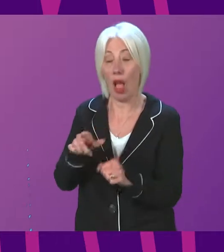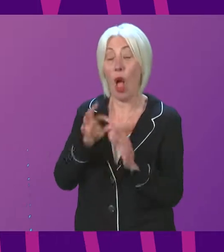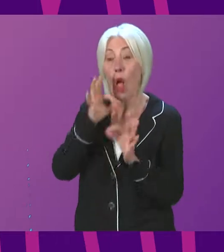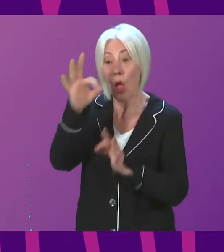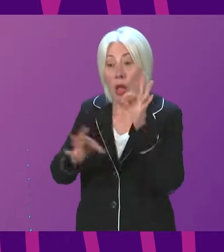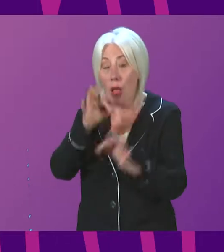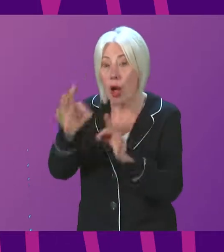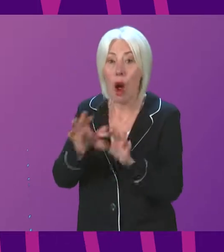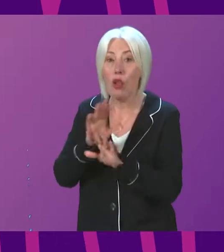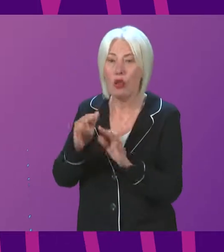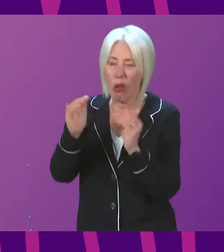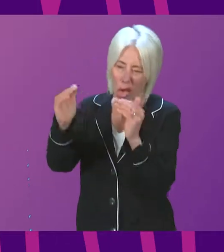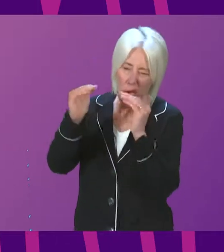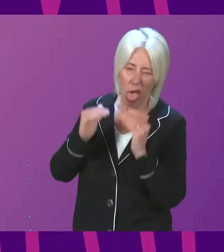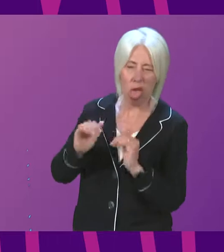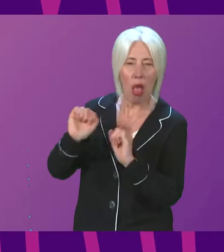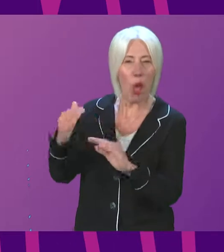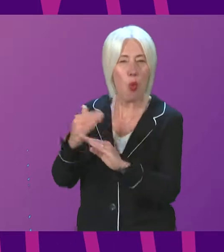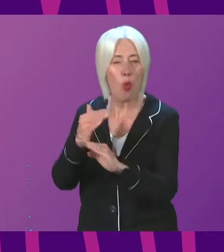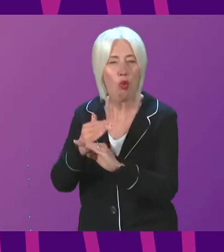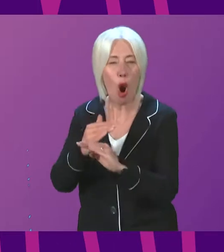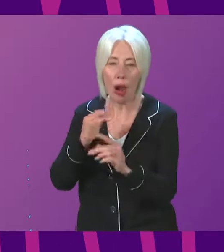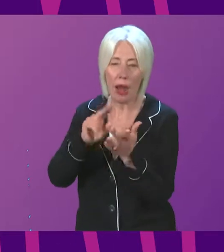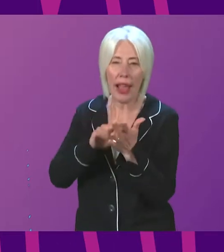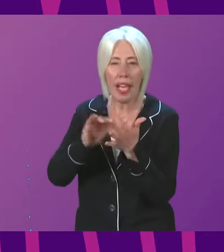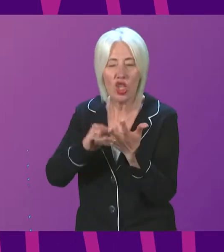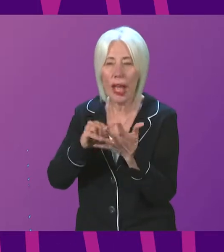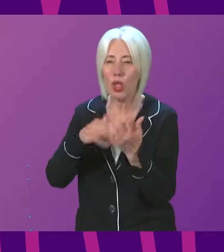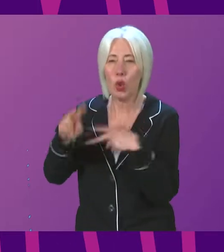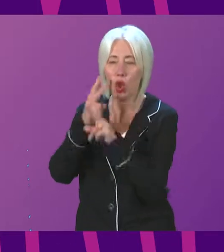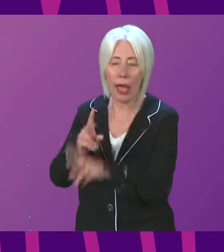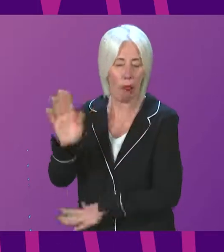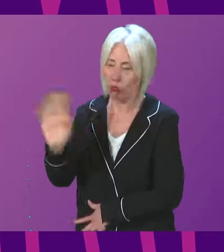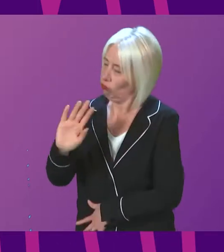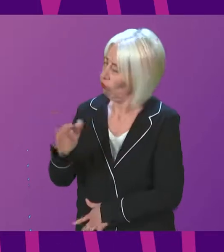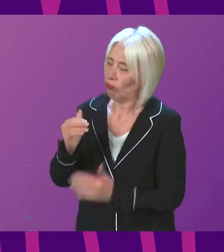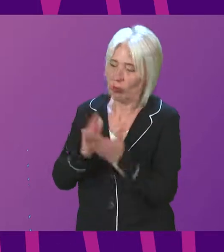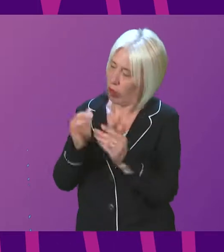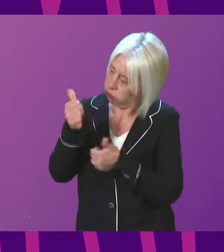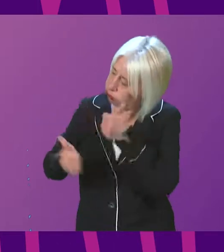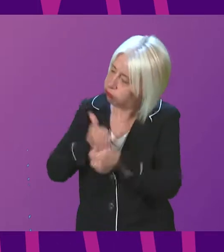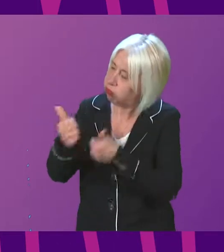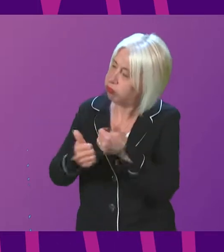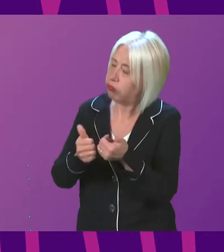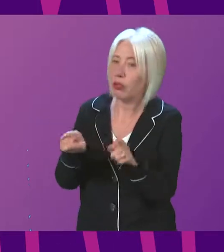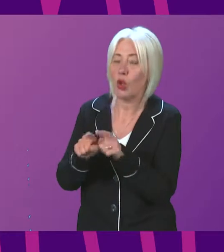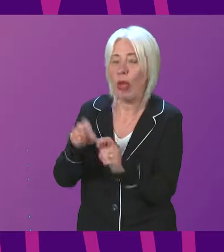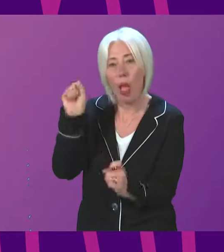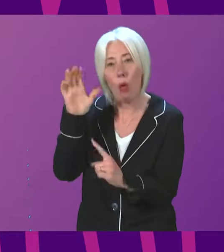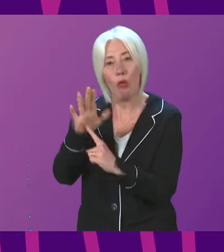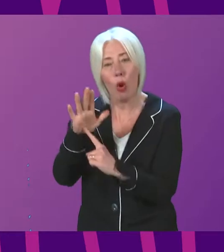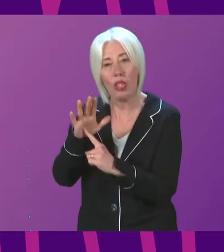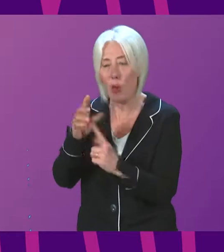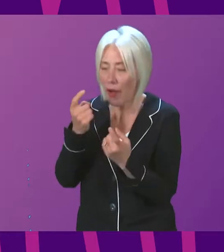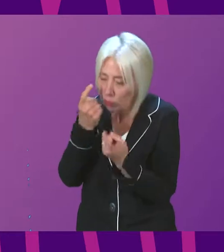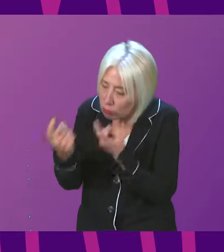undermine the valuable work that NHS and social care staff did during those dark days. I echo the importance of finding